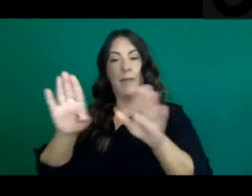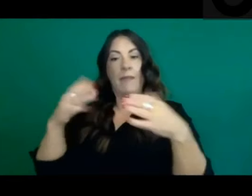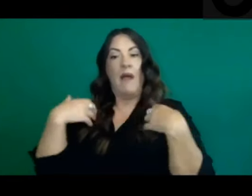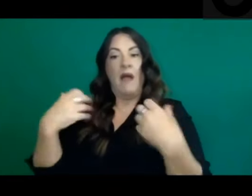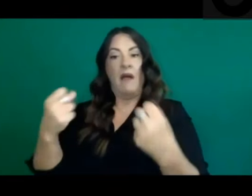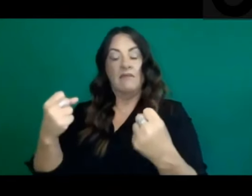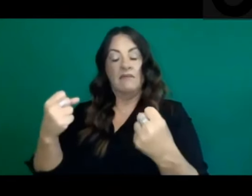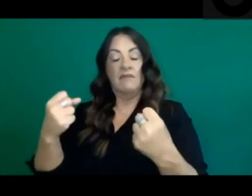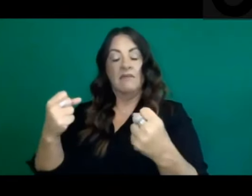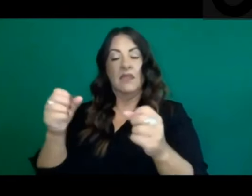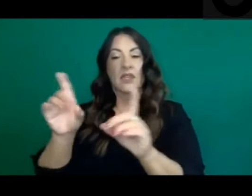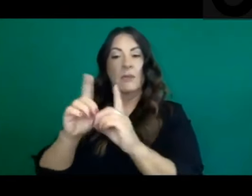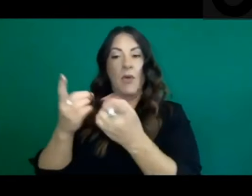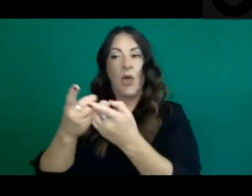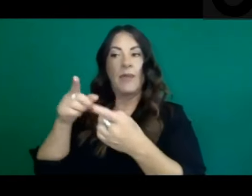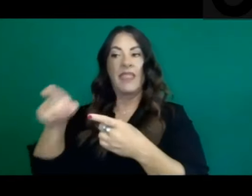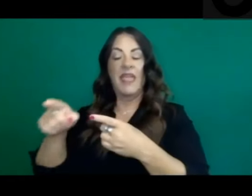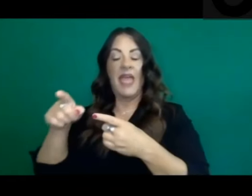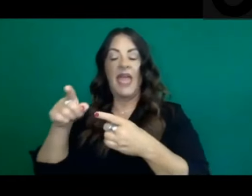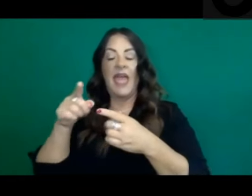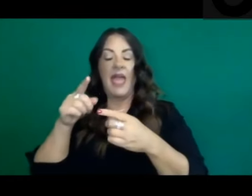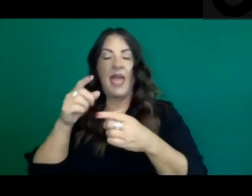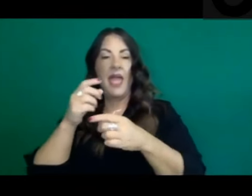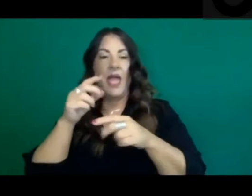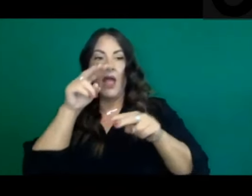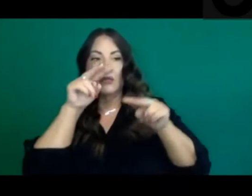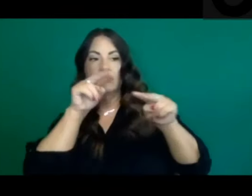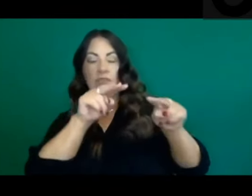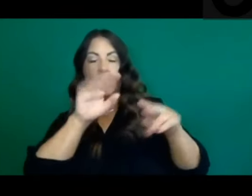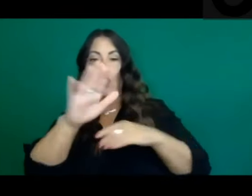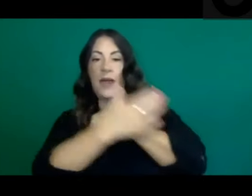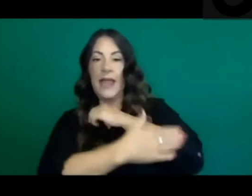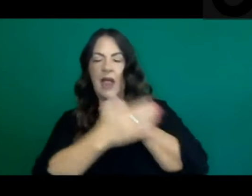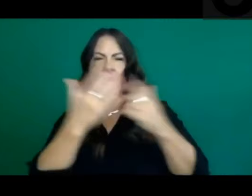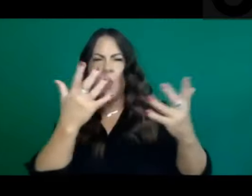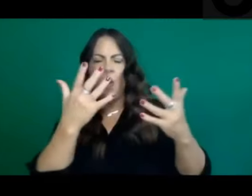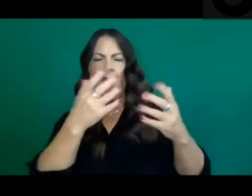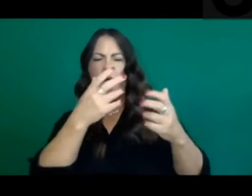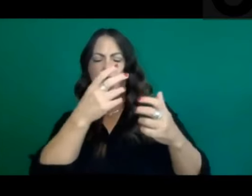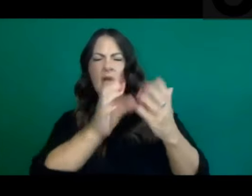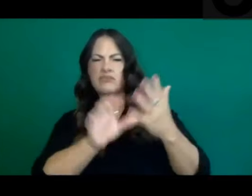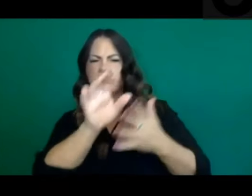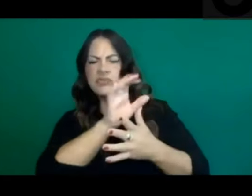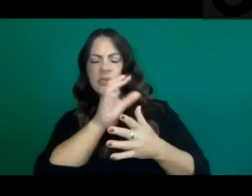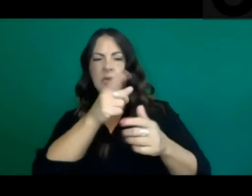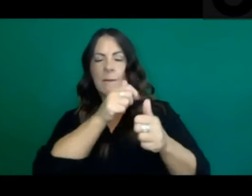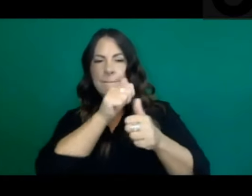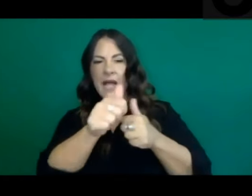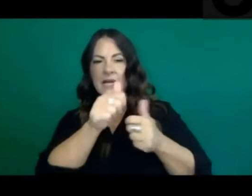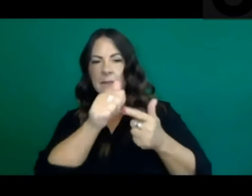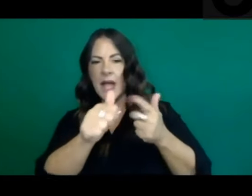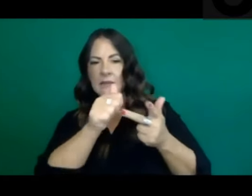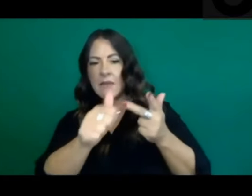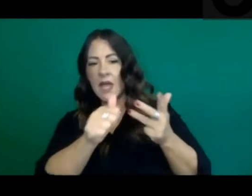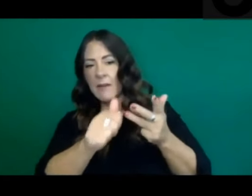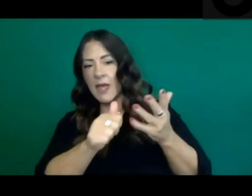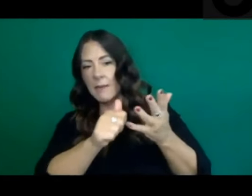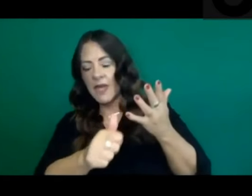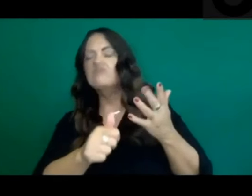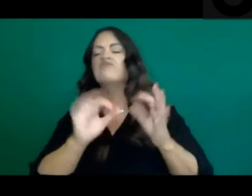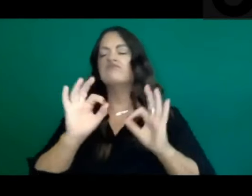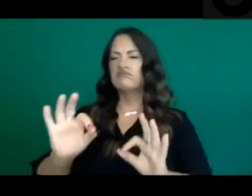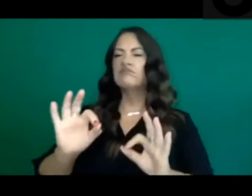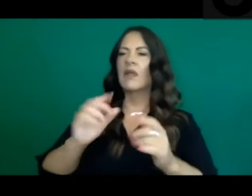that were on the list had to implement some sector closures and modifications. And that as counties came